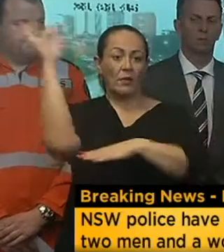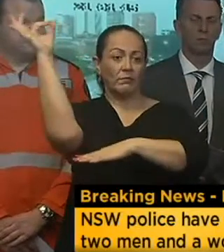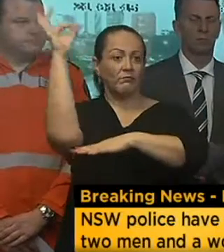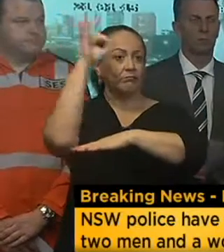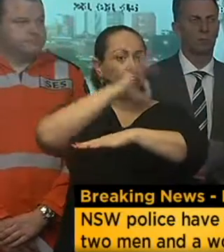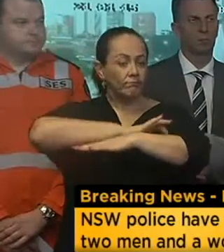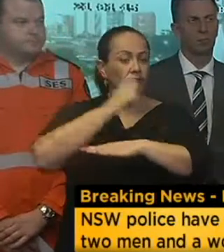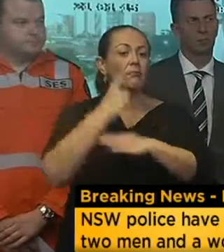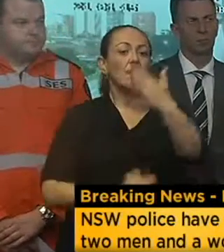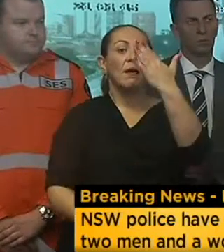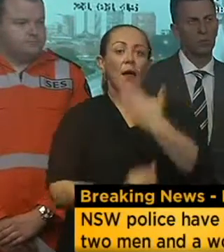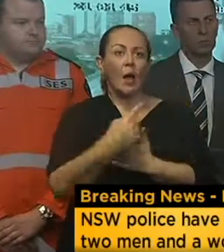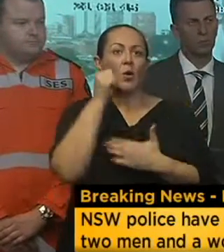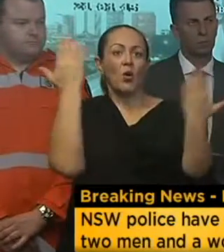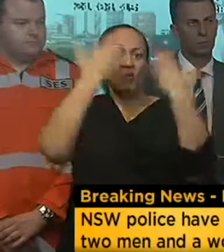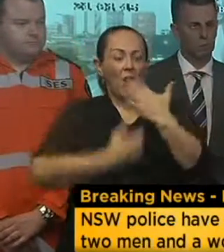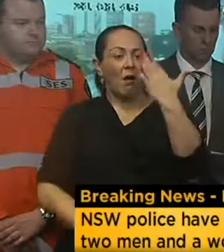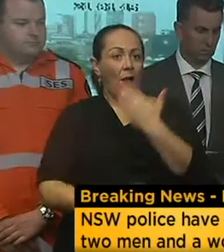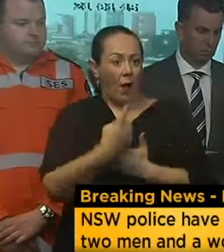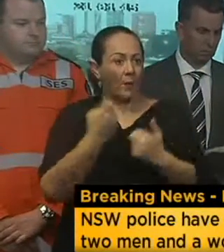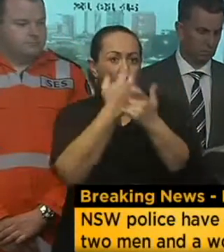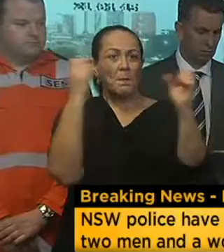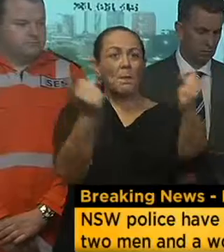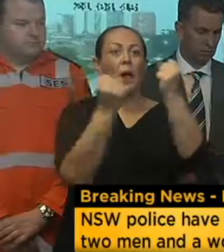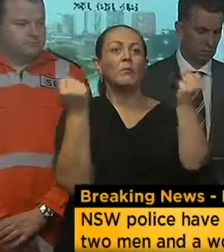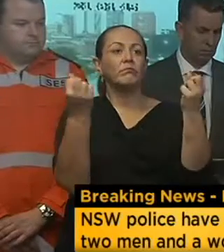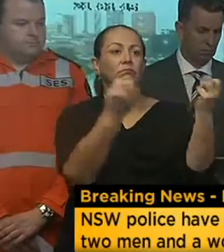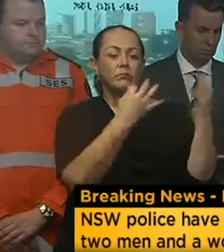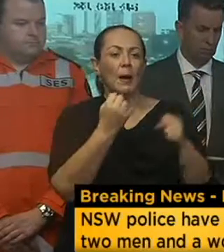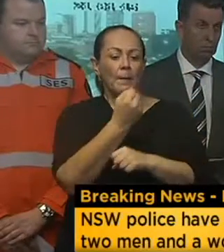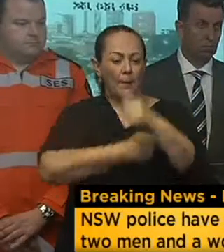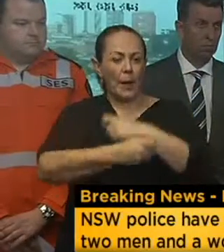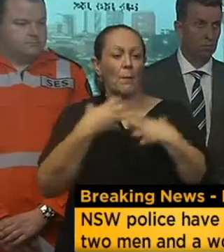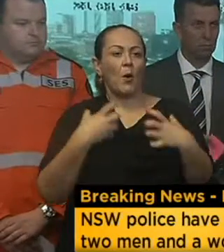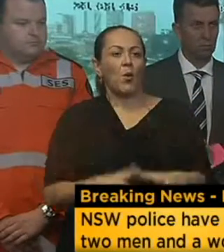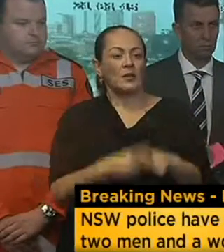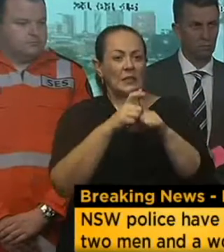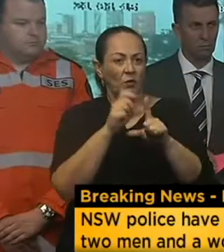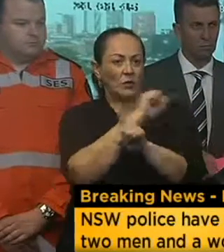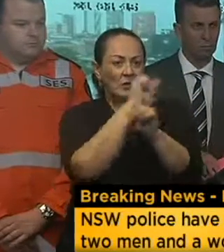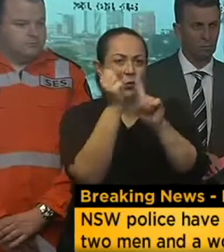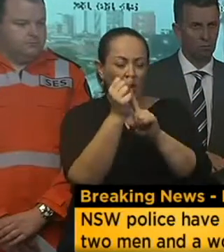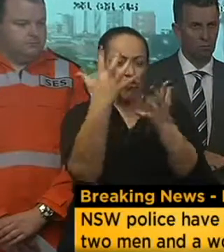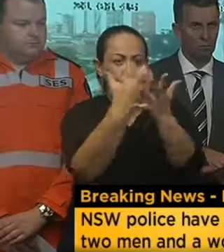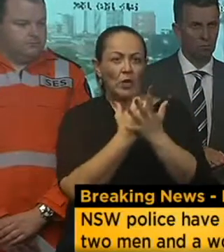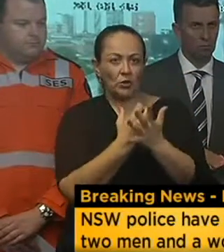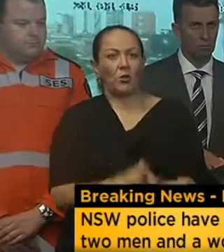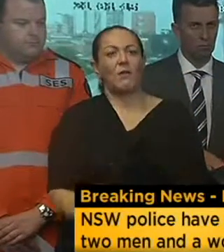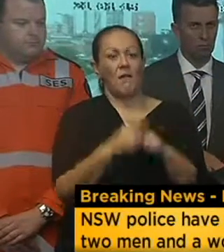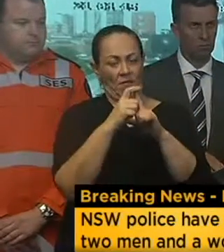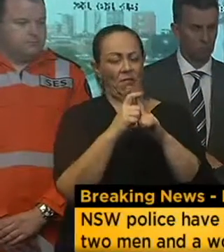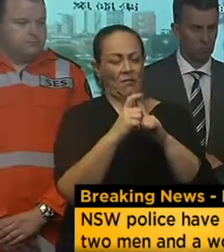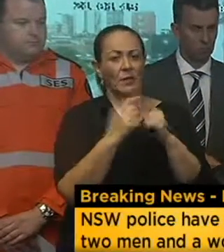and we are fighting with night time, this does make any rescue operation a little more difficult.